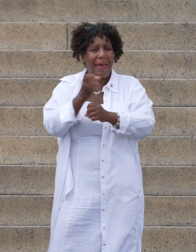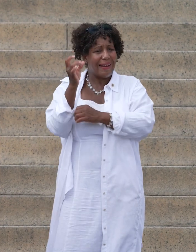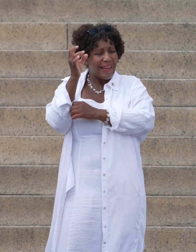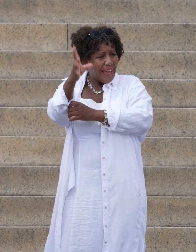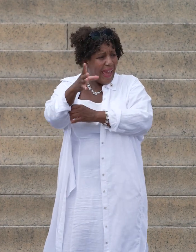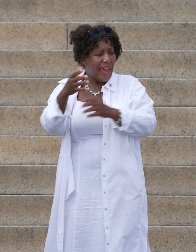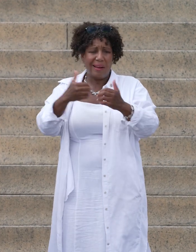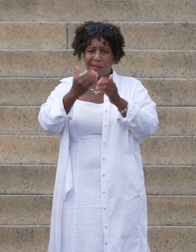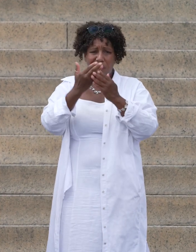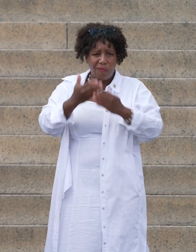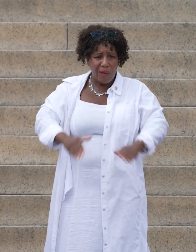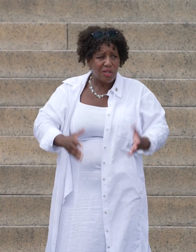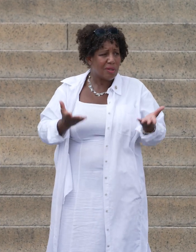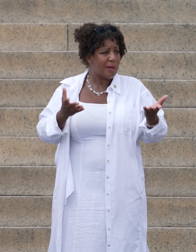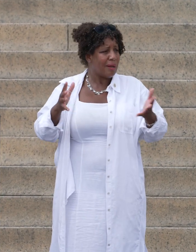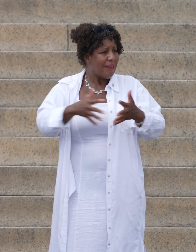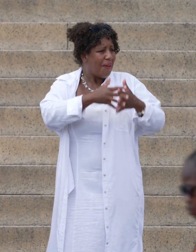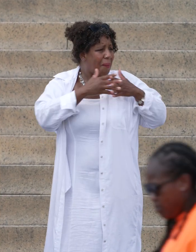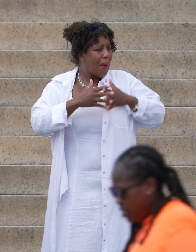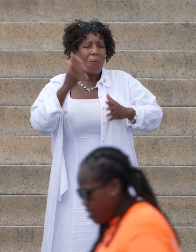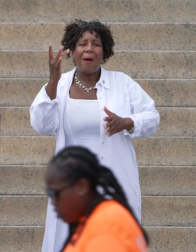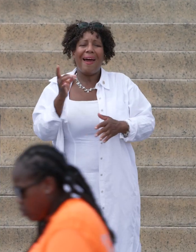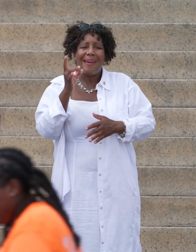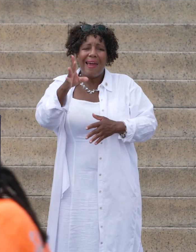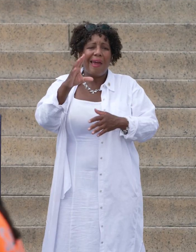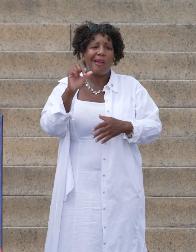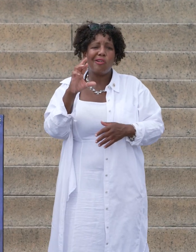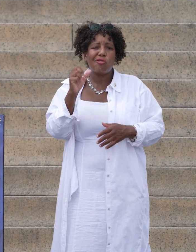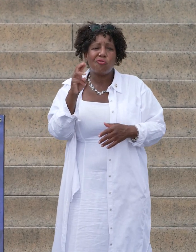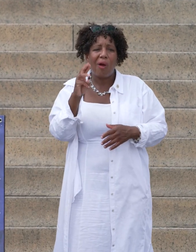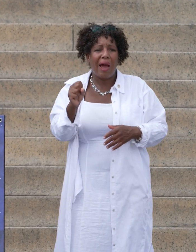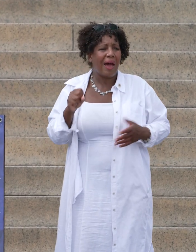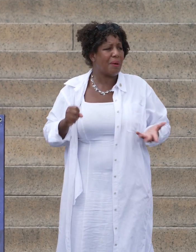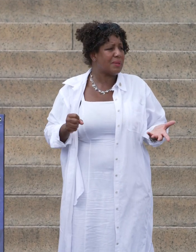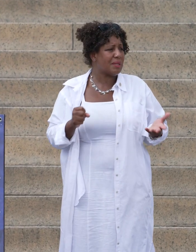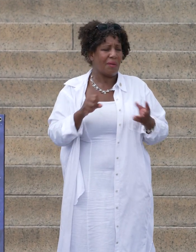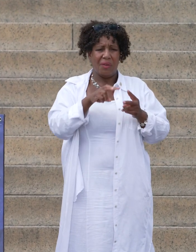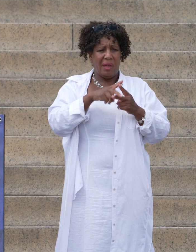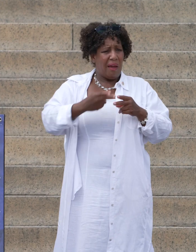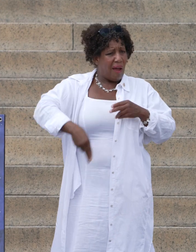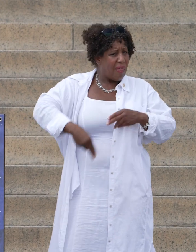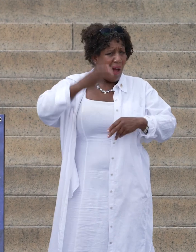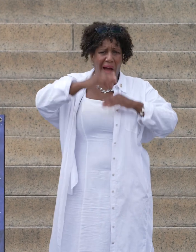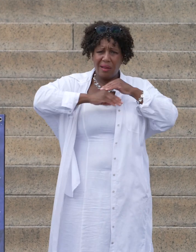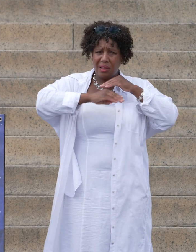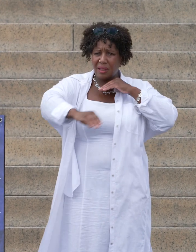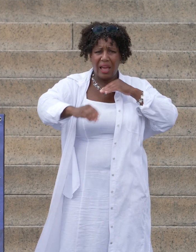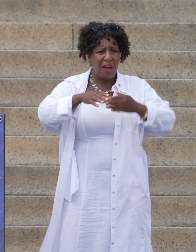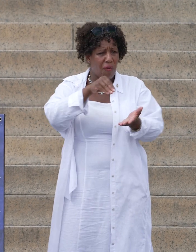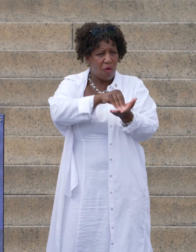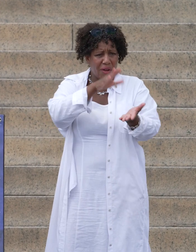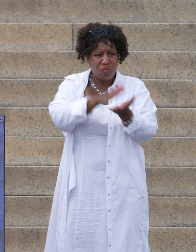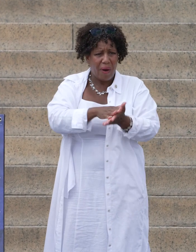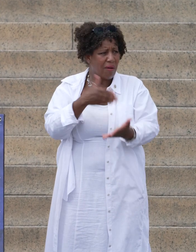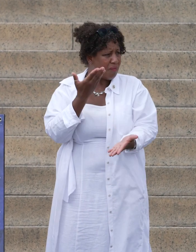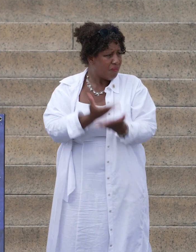and division in America, because hate crimes are at the highest level on record,